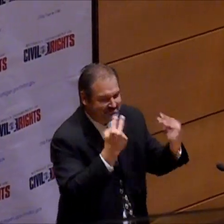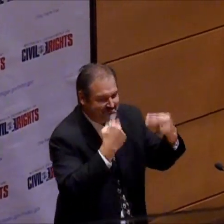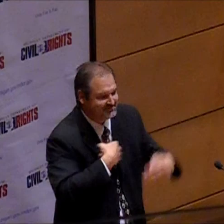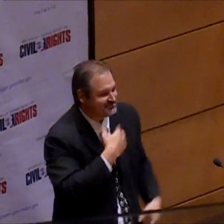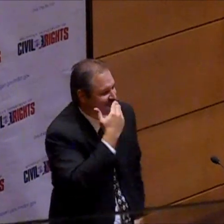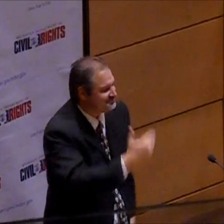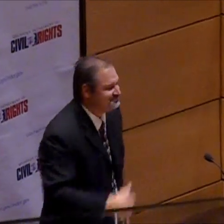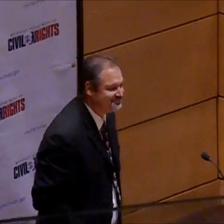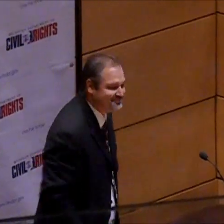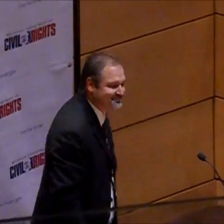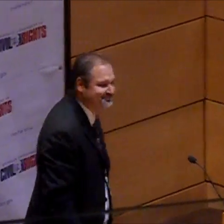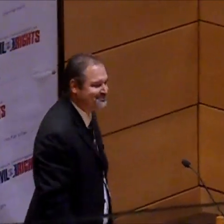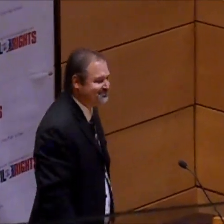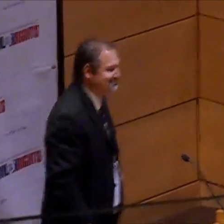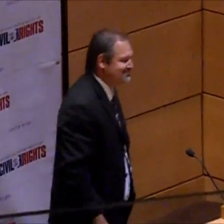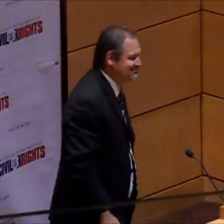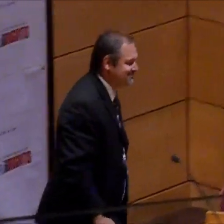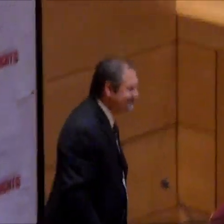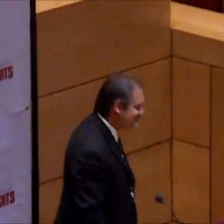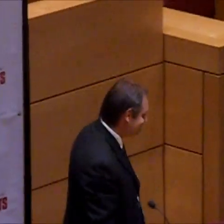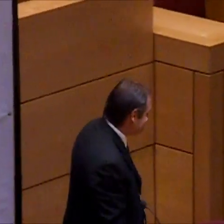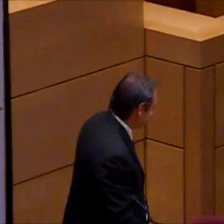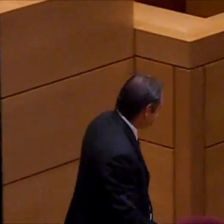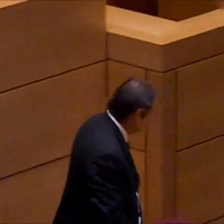I should. But thank you for watching me today and allowing me to here.